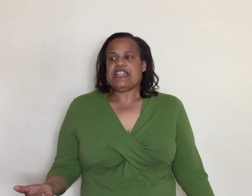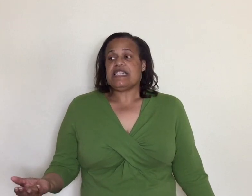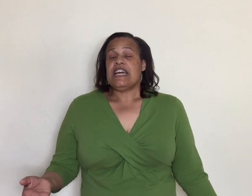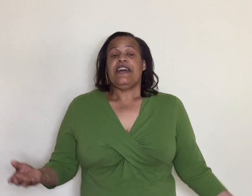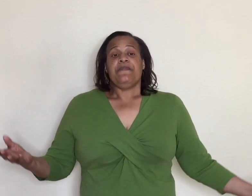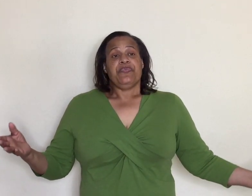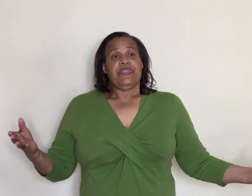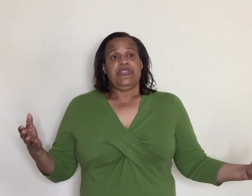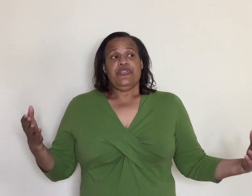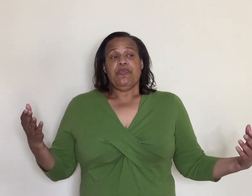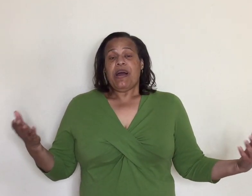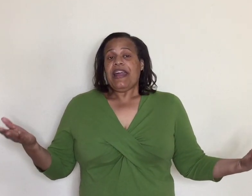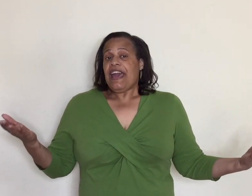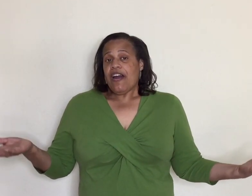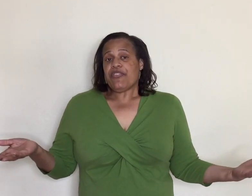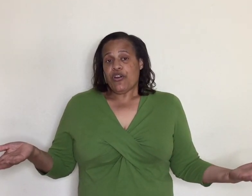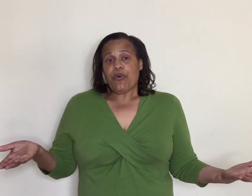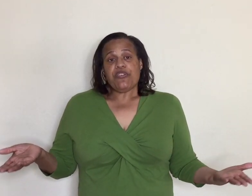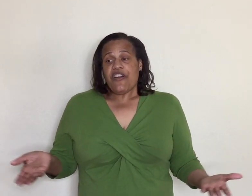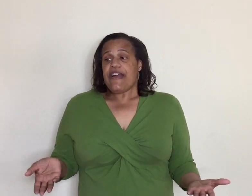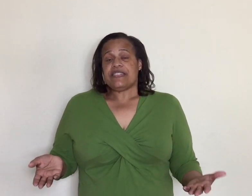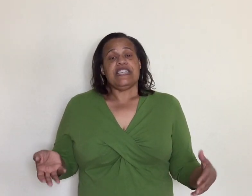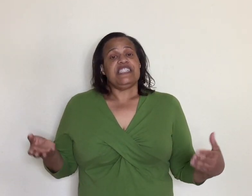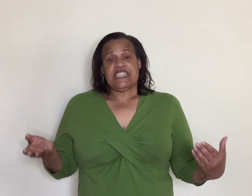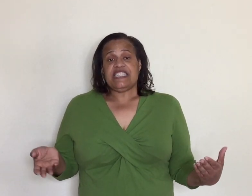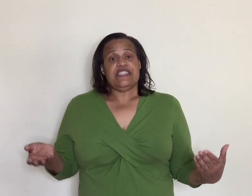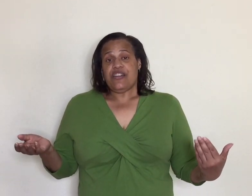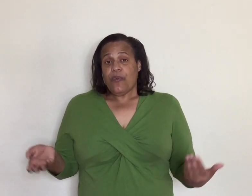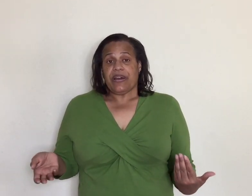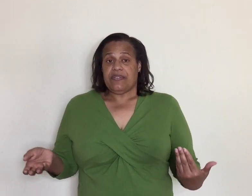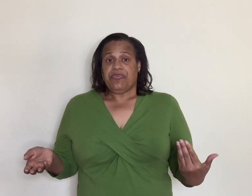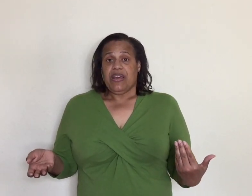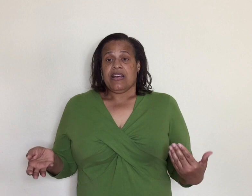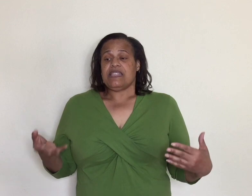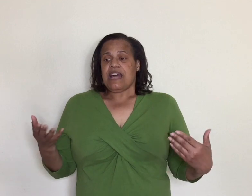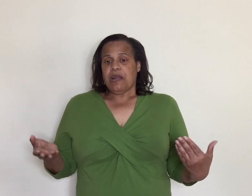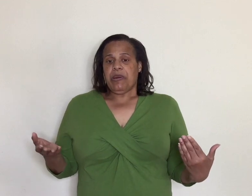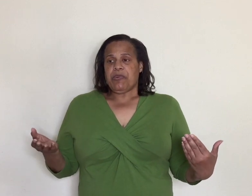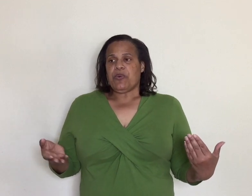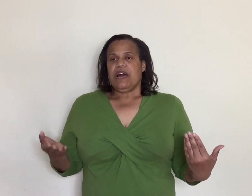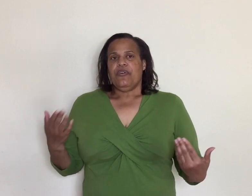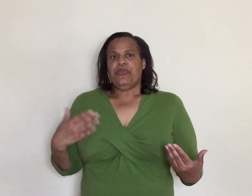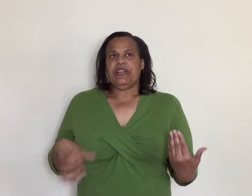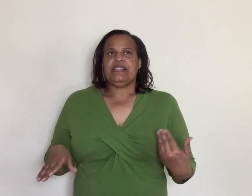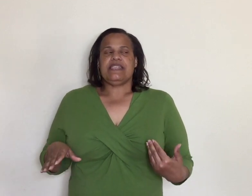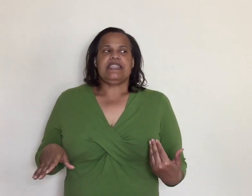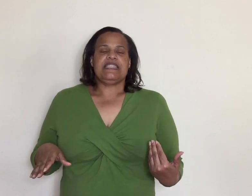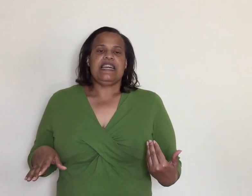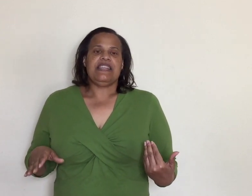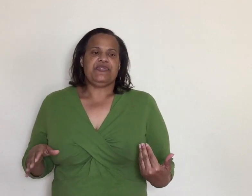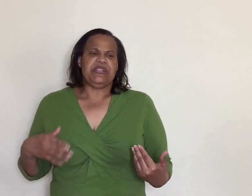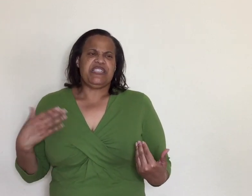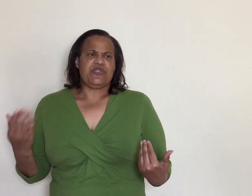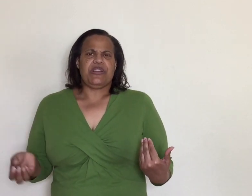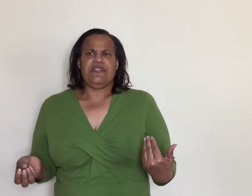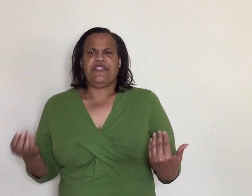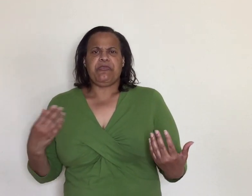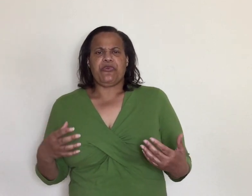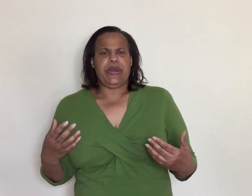this you might have the coronavirus and just didn't know it because a lot of people really since they said this really started in February